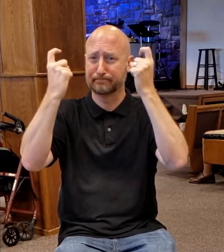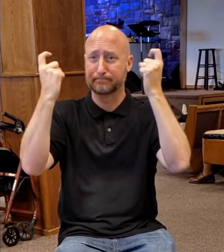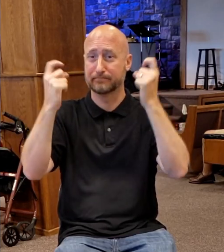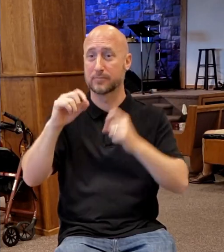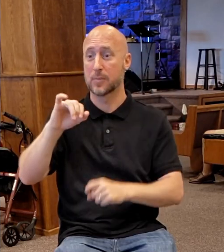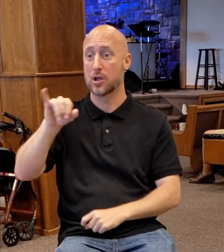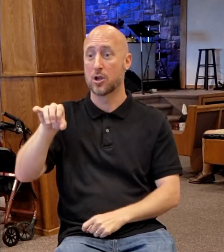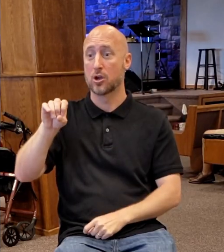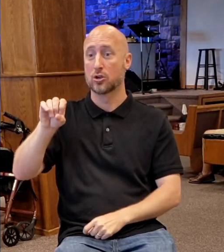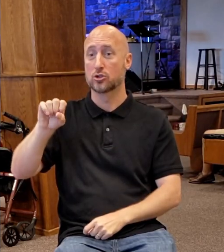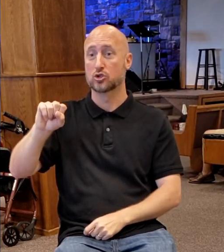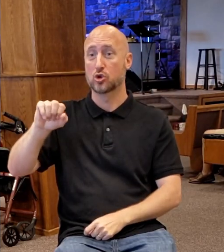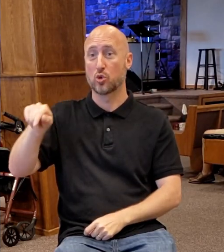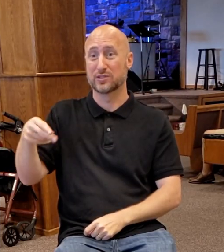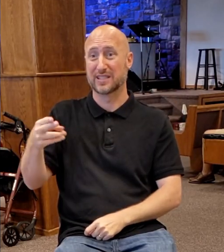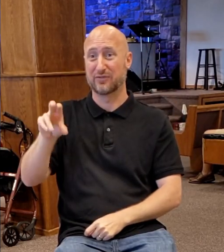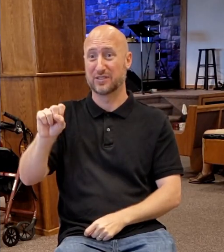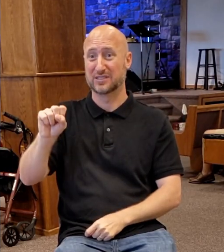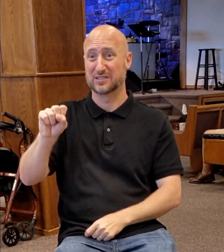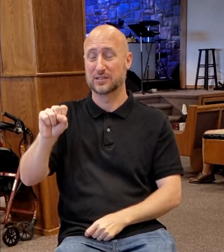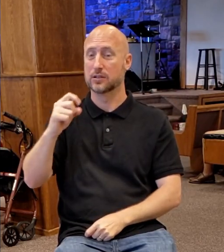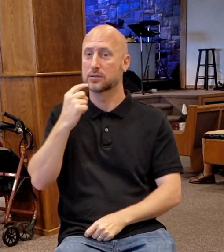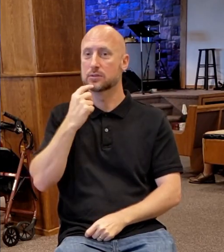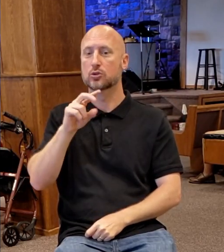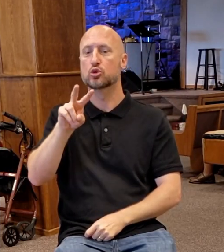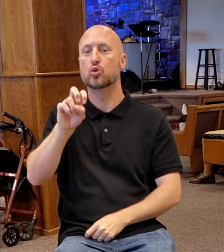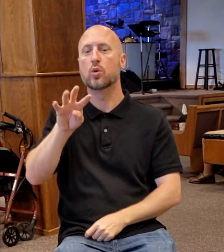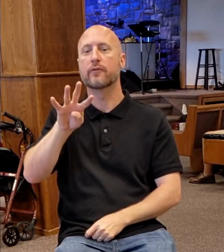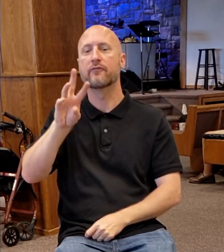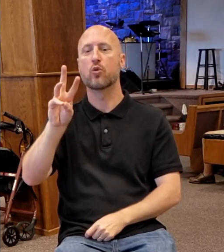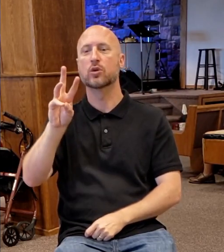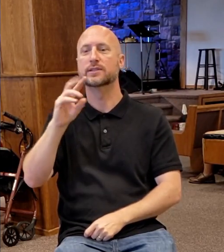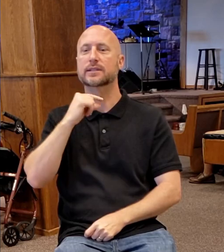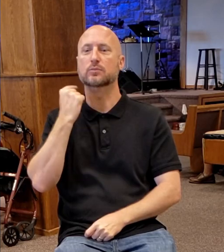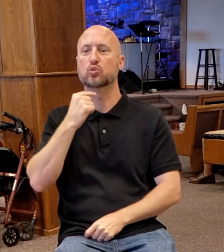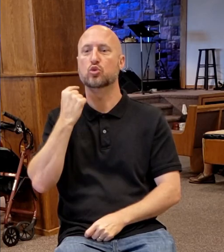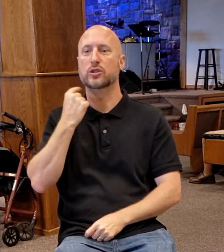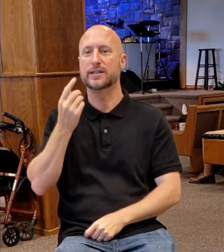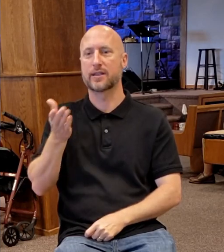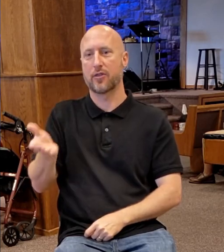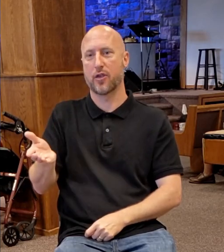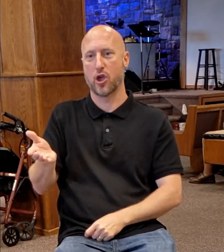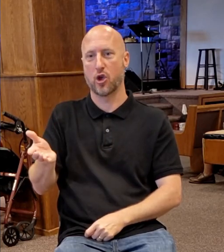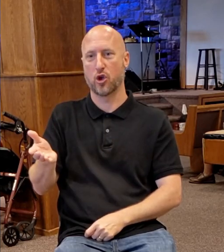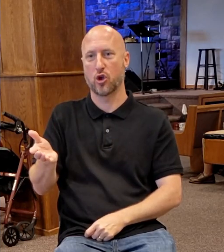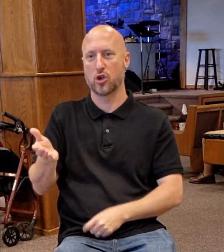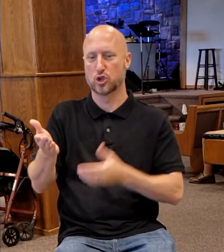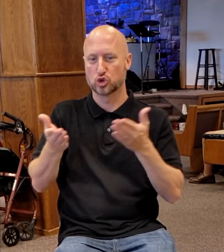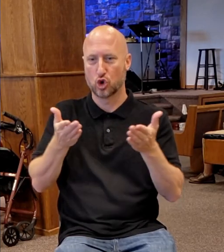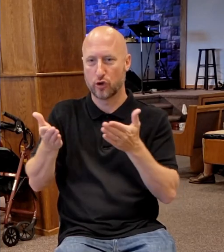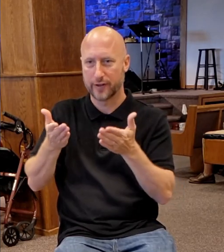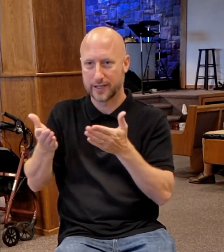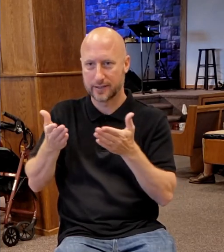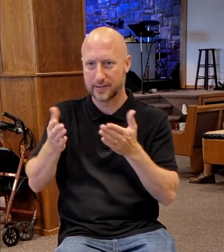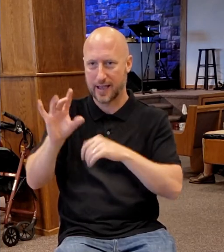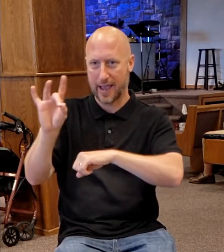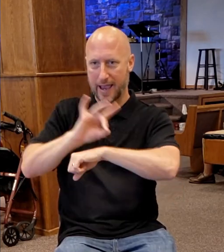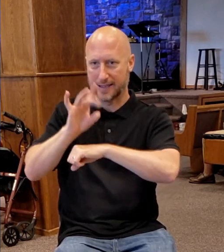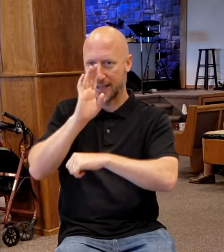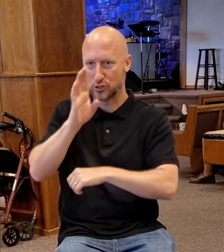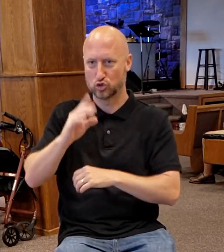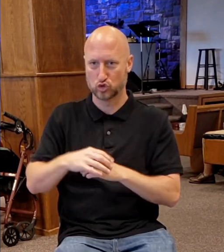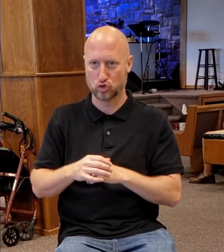us there were 246 priests needed to minister for those eight days.